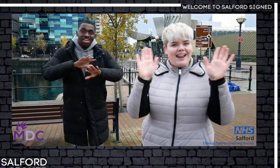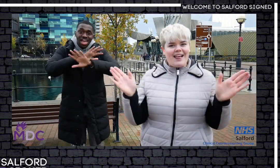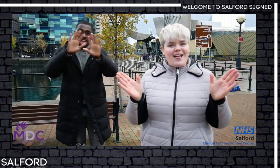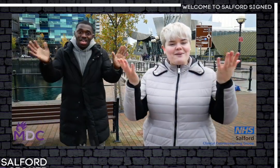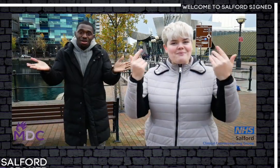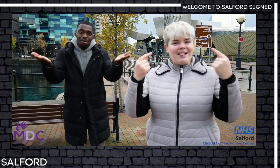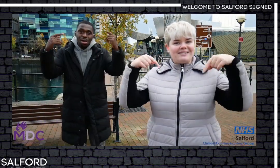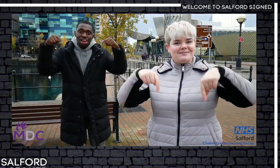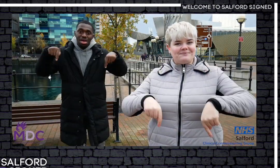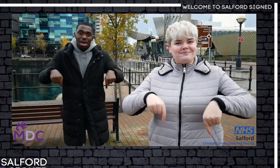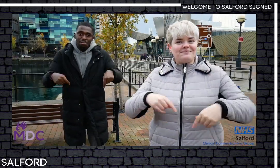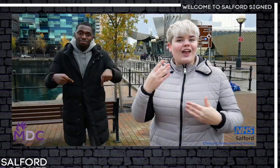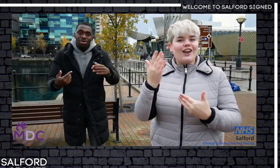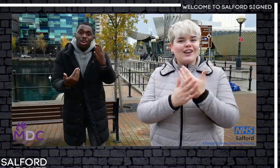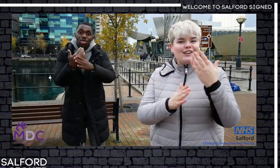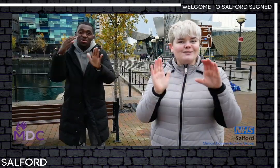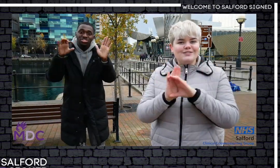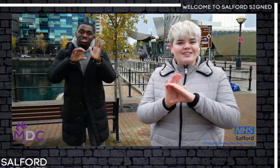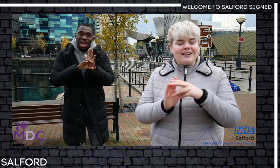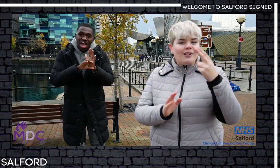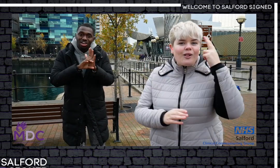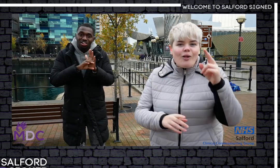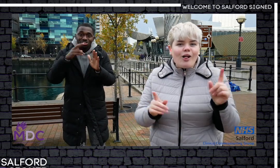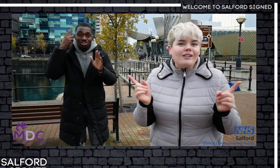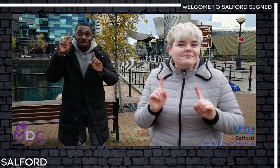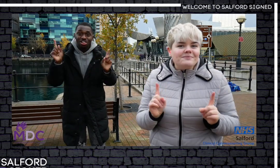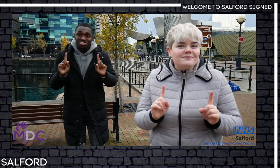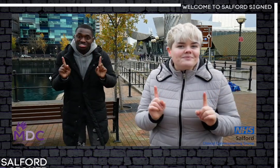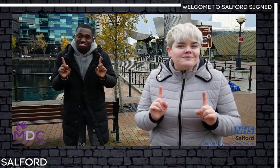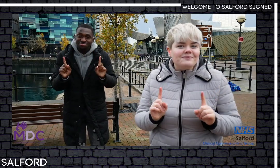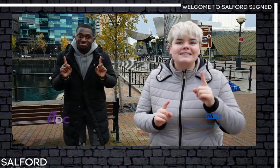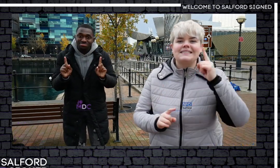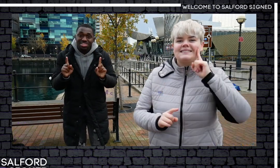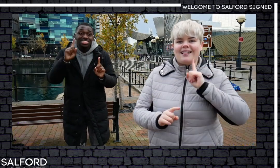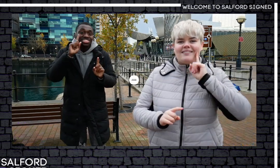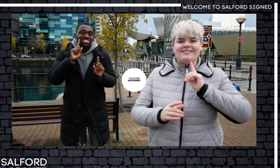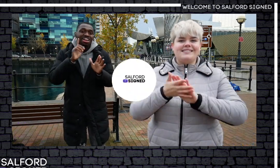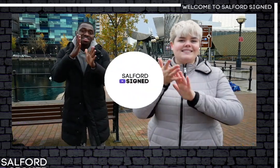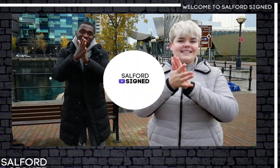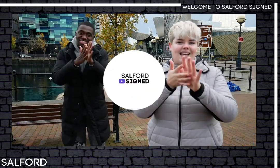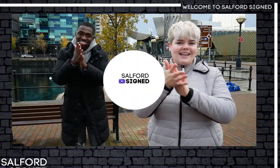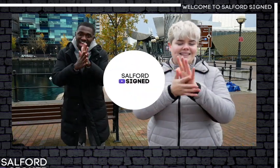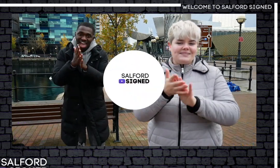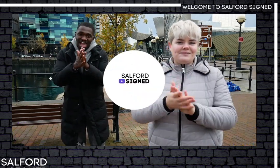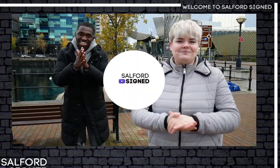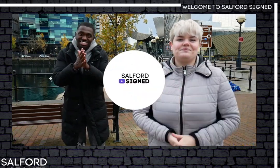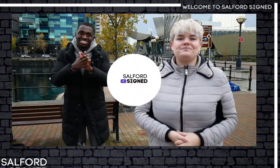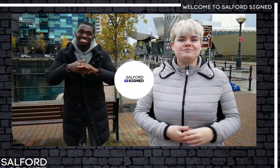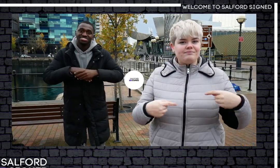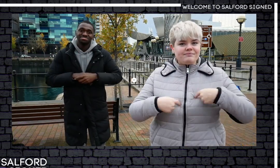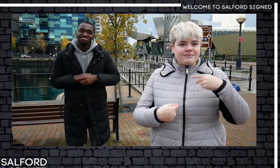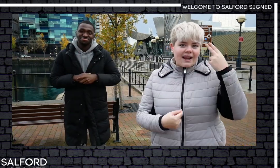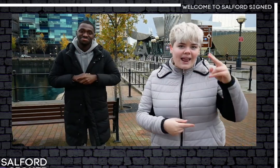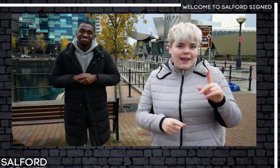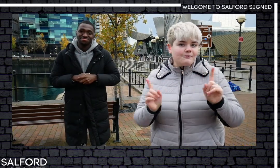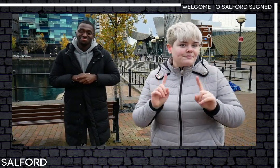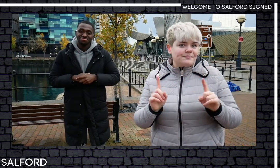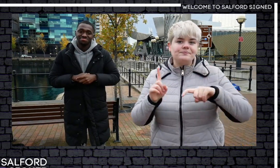Hello, welcome to a brand new channel called Salford Signed. I'm